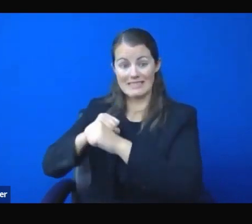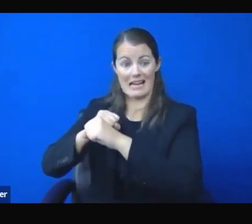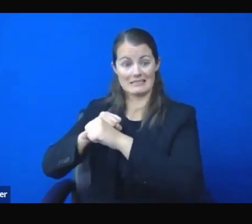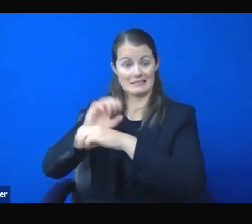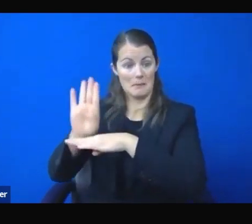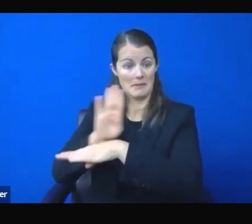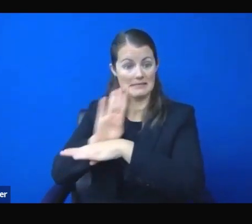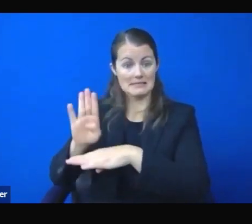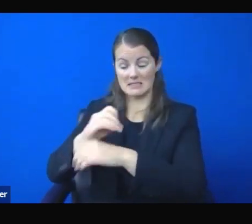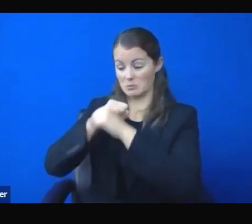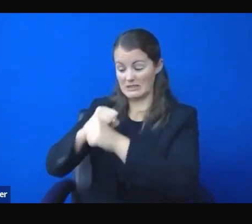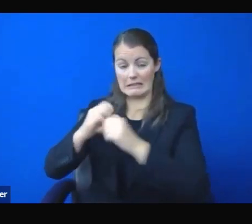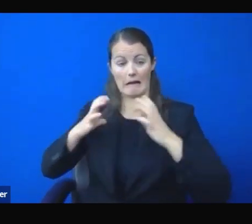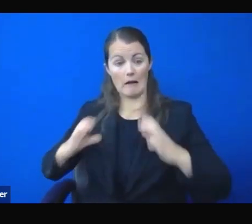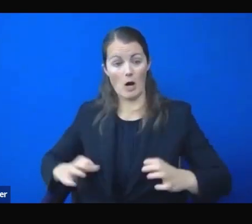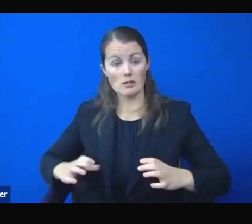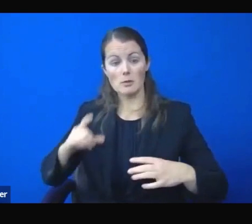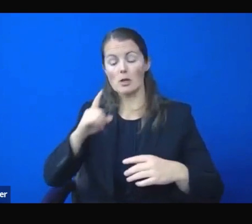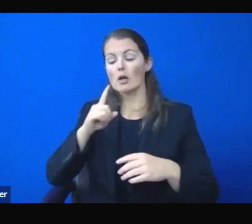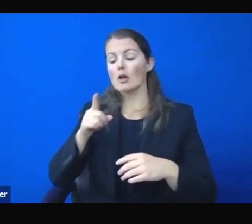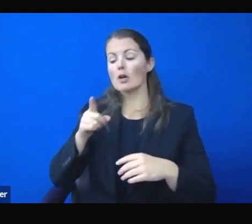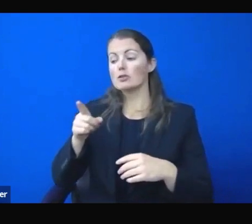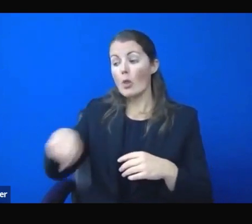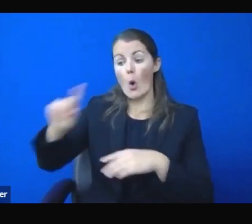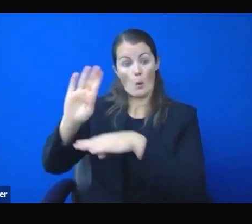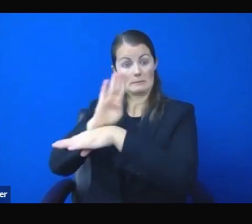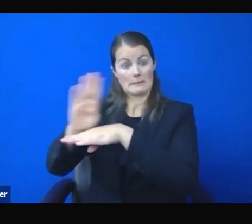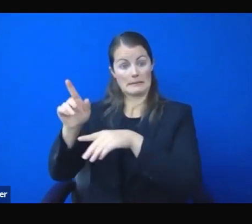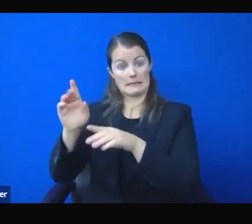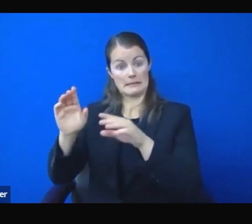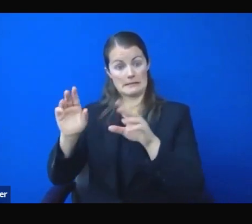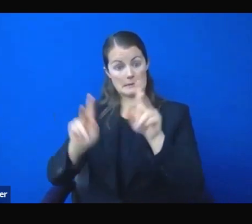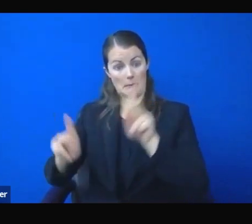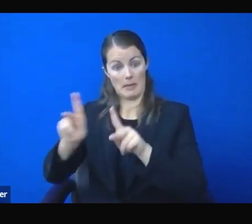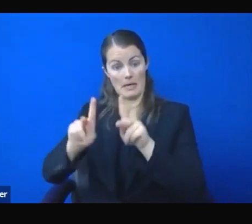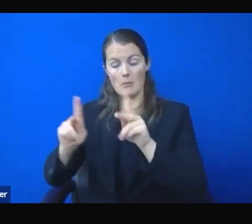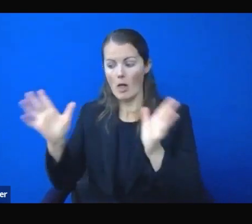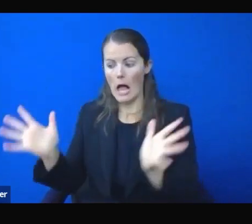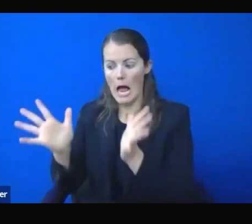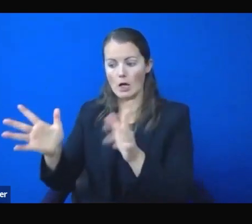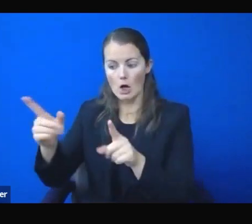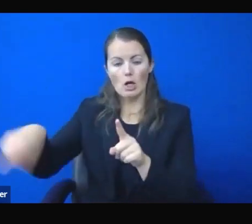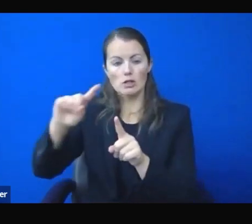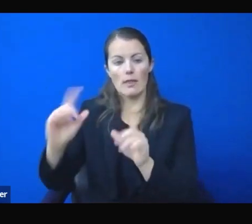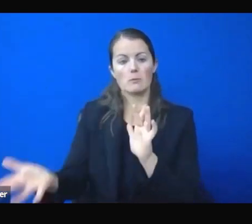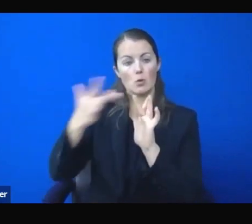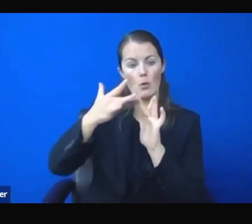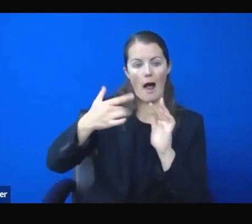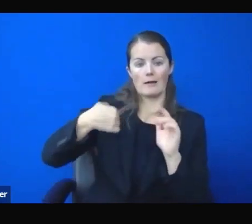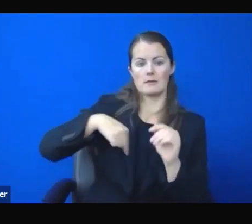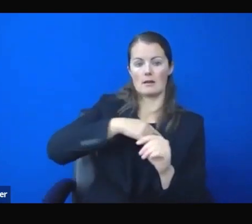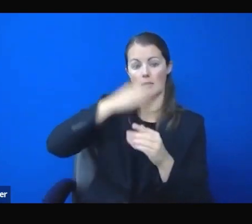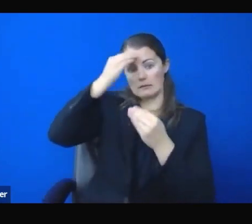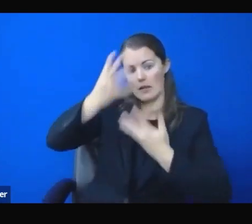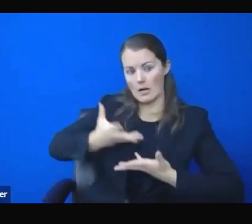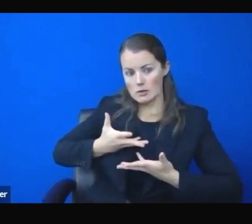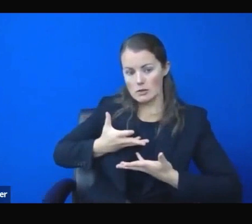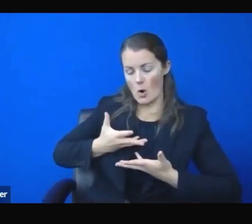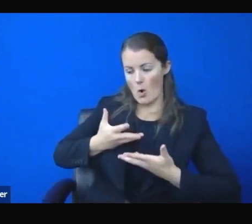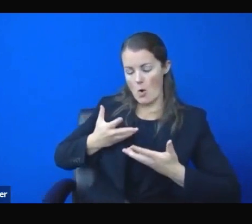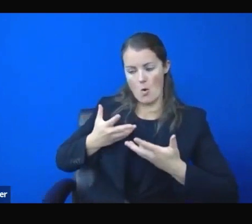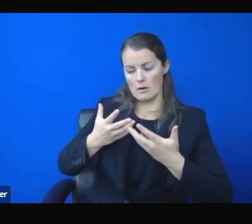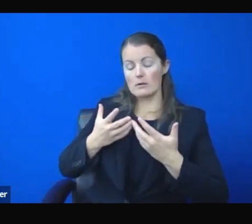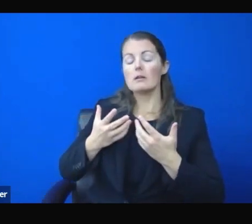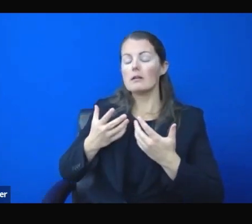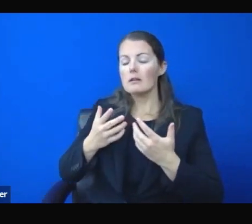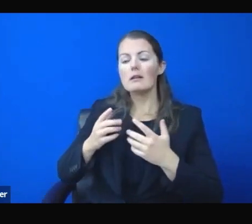them to contact. Our delegation is working to help us with the federal assistance. But we have to do what we can. Safety